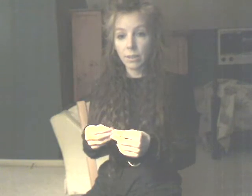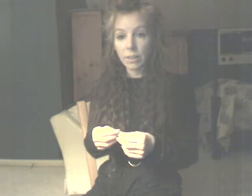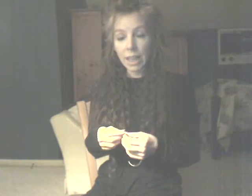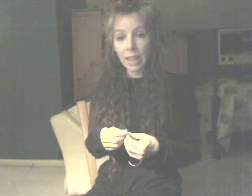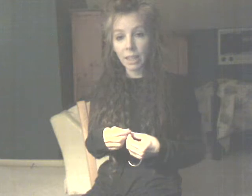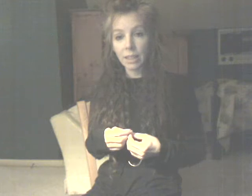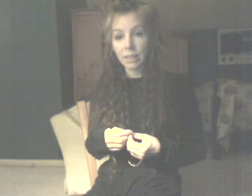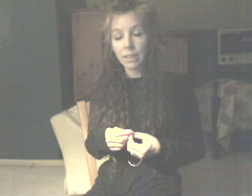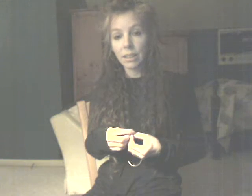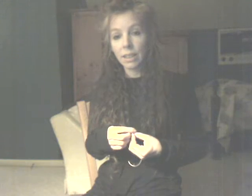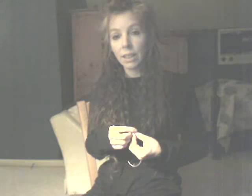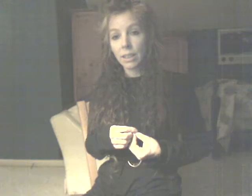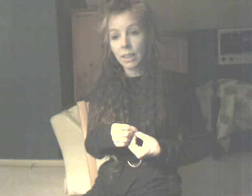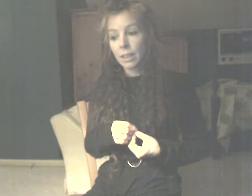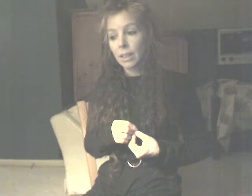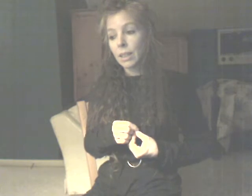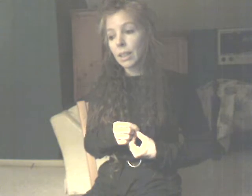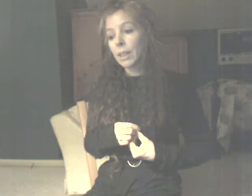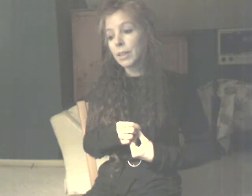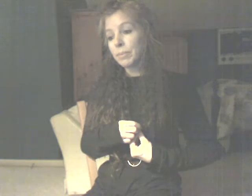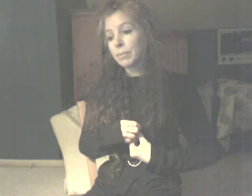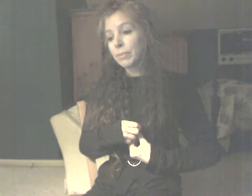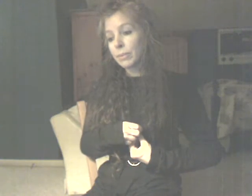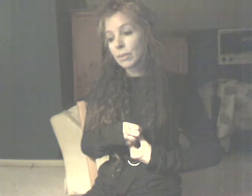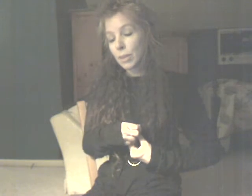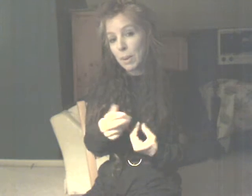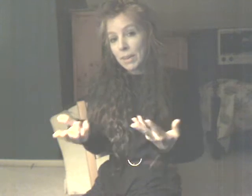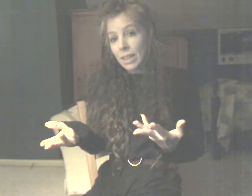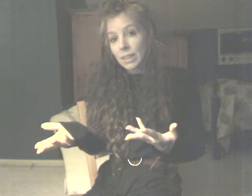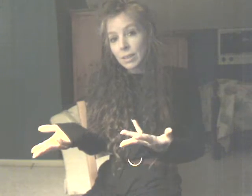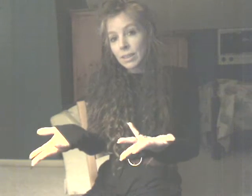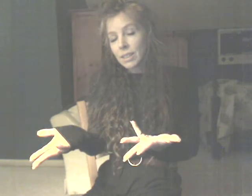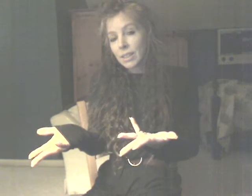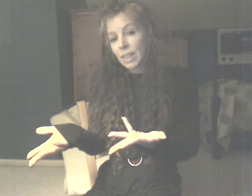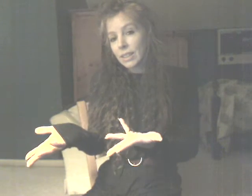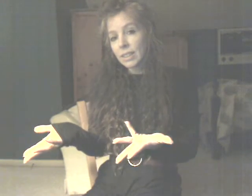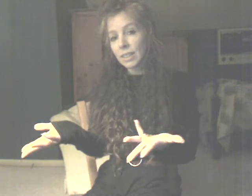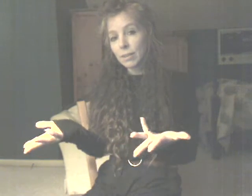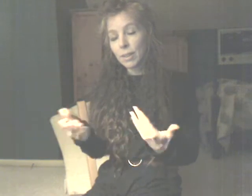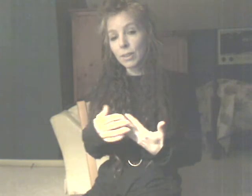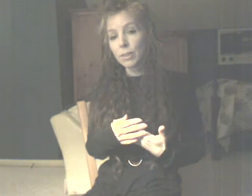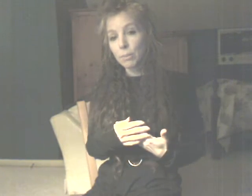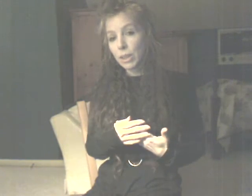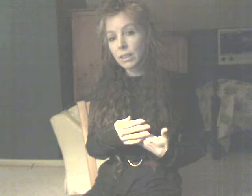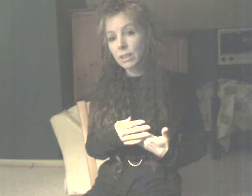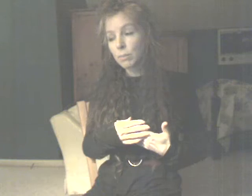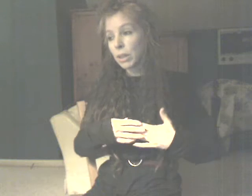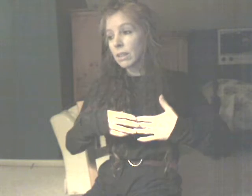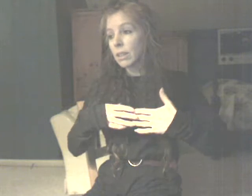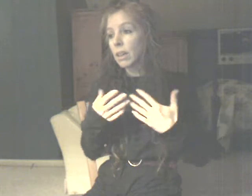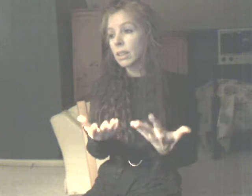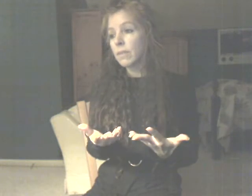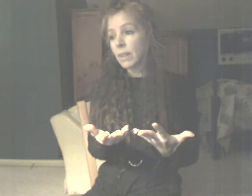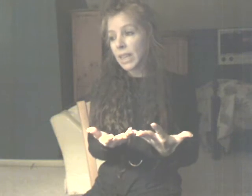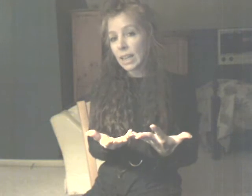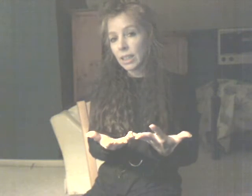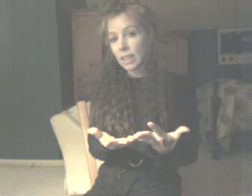feel tacky. Um, so maybe that's, that's it, you know? Break the, break the heart of tacky.